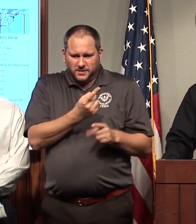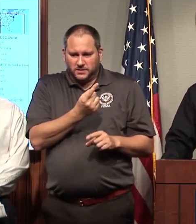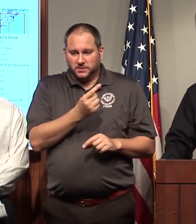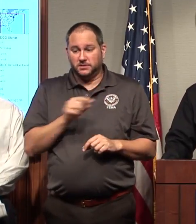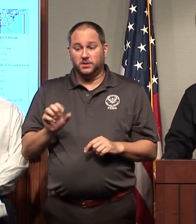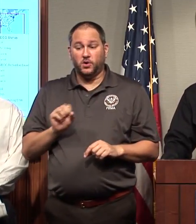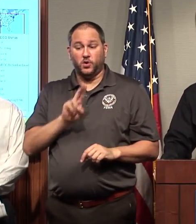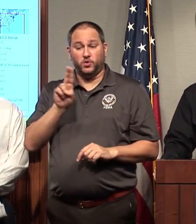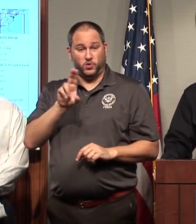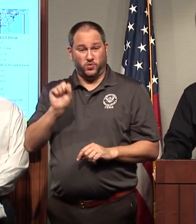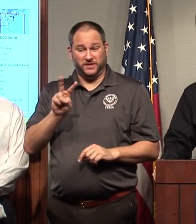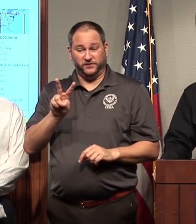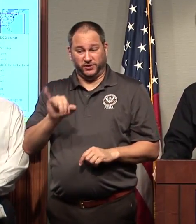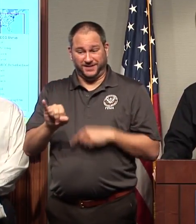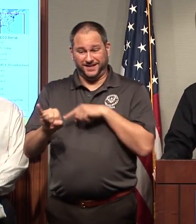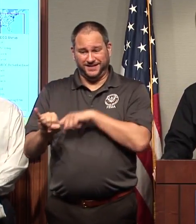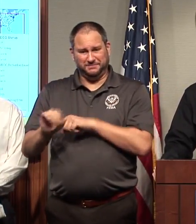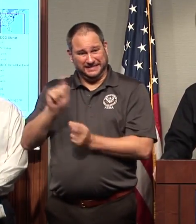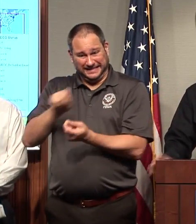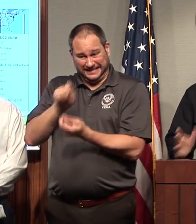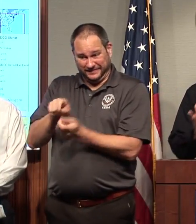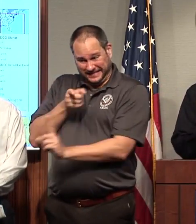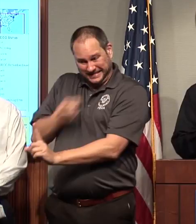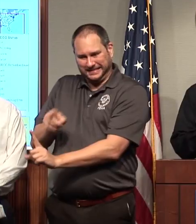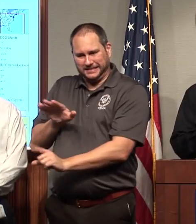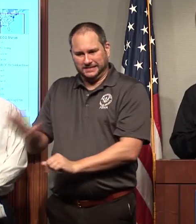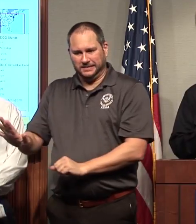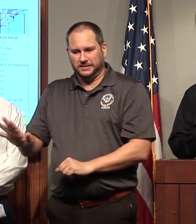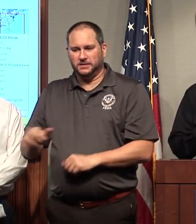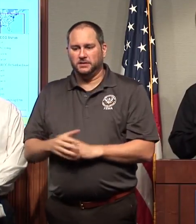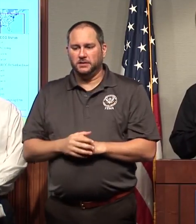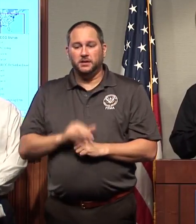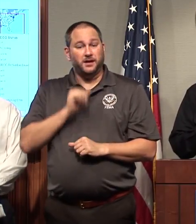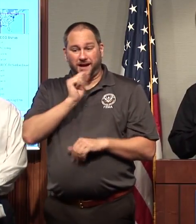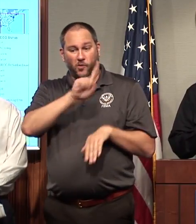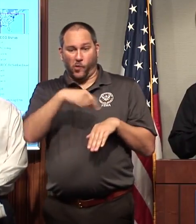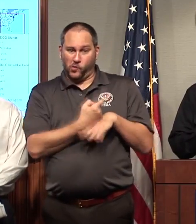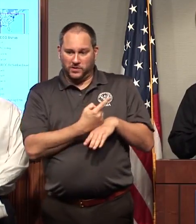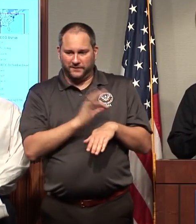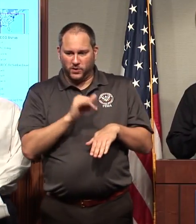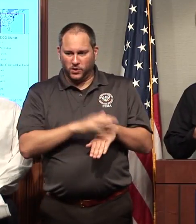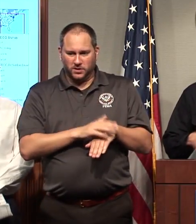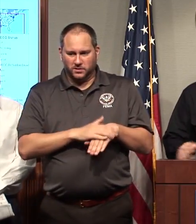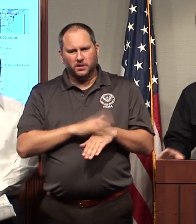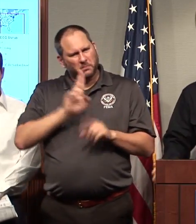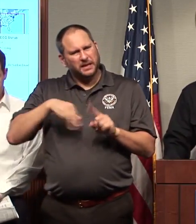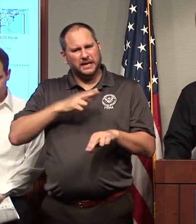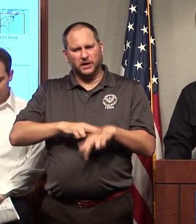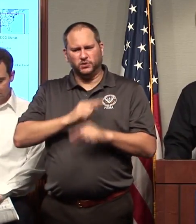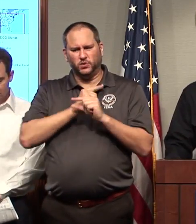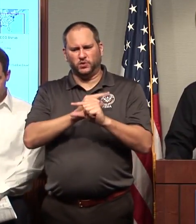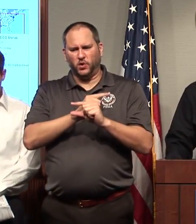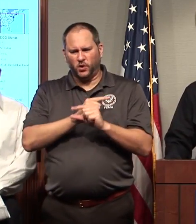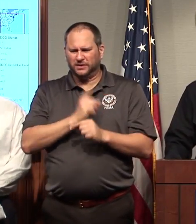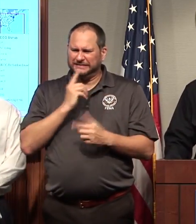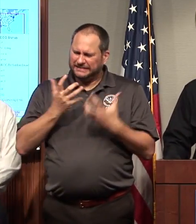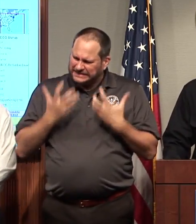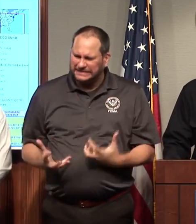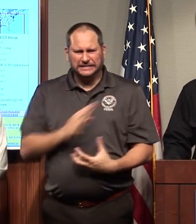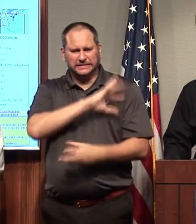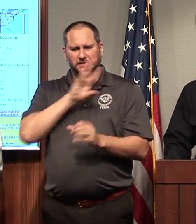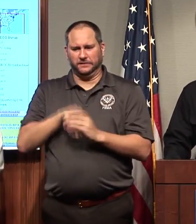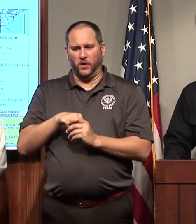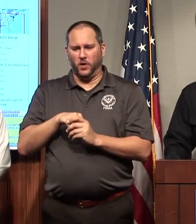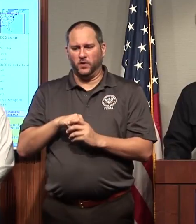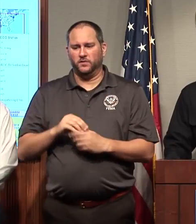.S. Virgin Islands. as the, you know, not only are Florida National Guard, Florida National Guard's heavily involved, they've been providing rescues. But this is